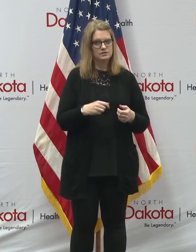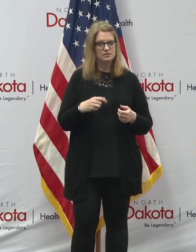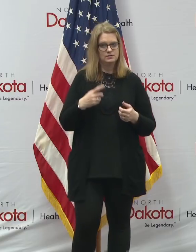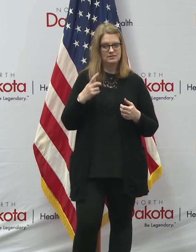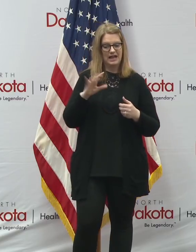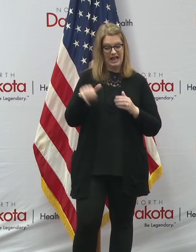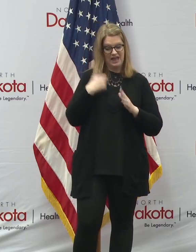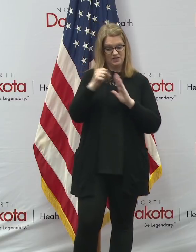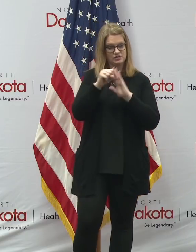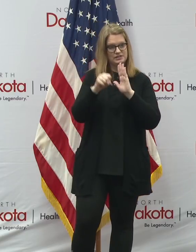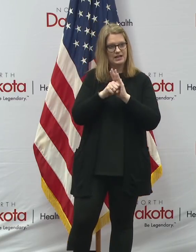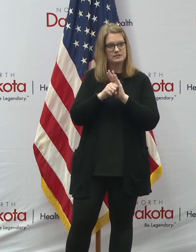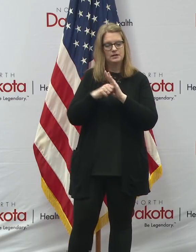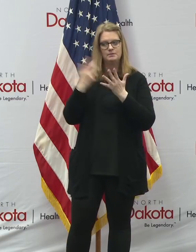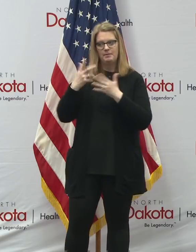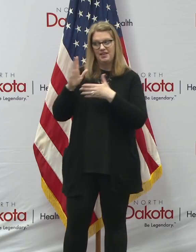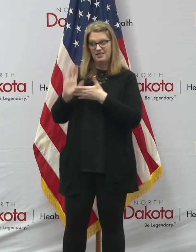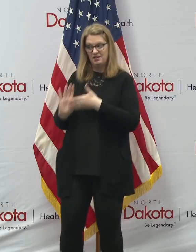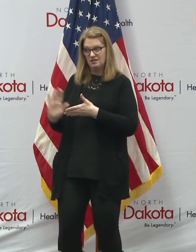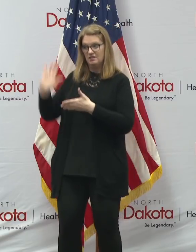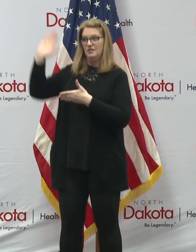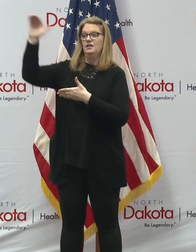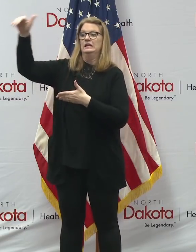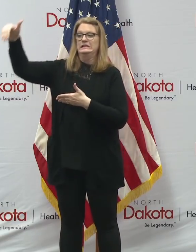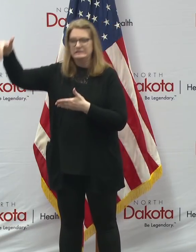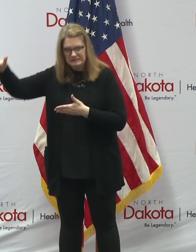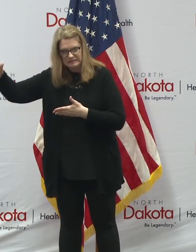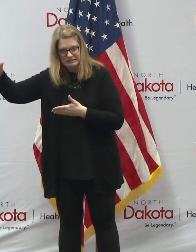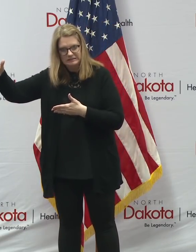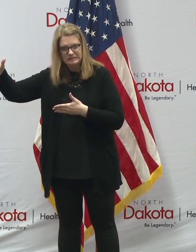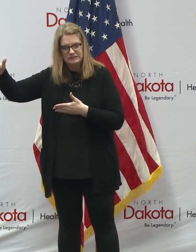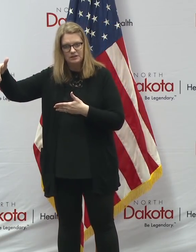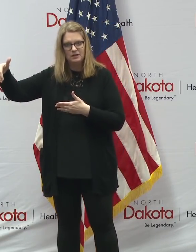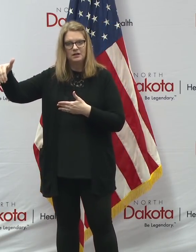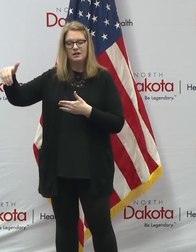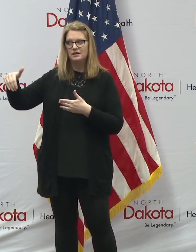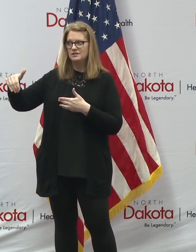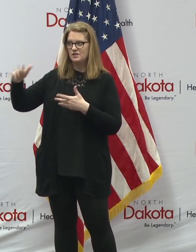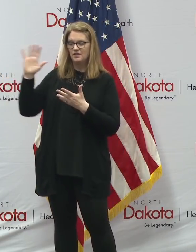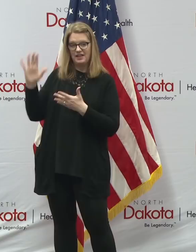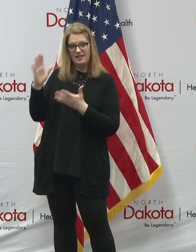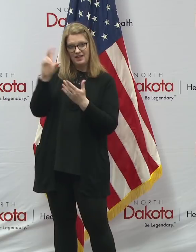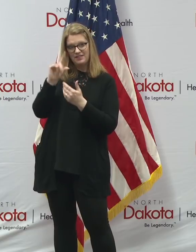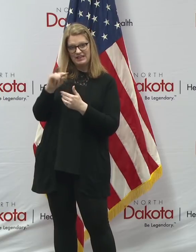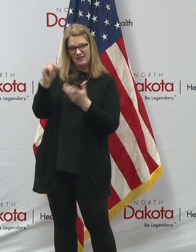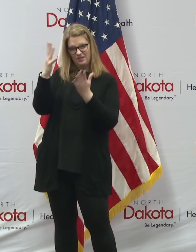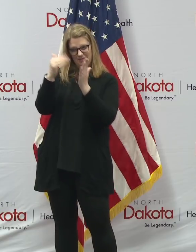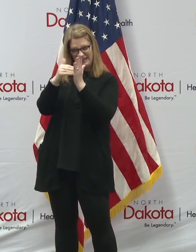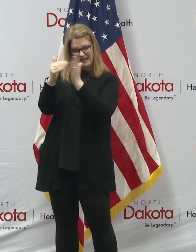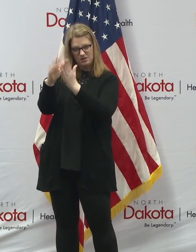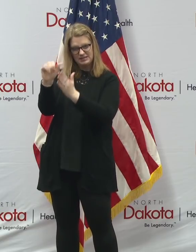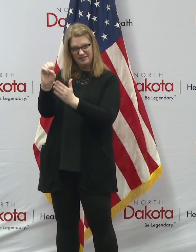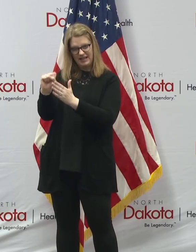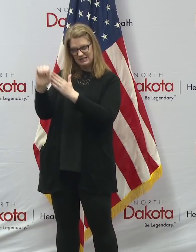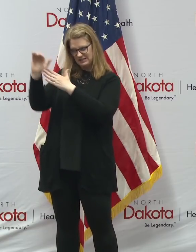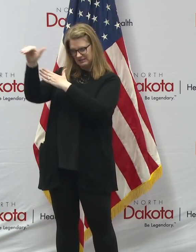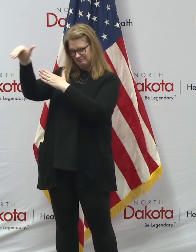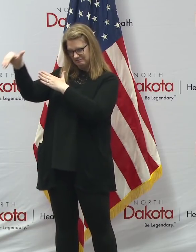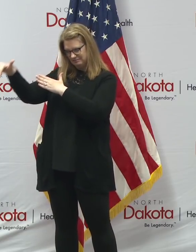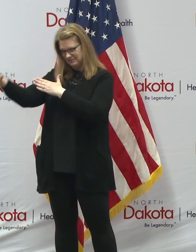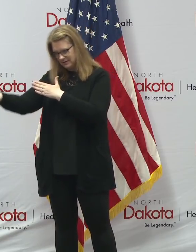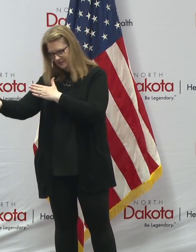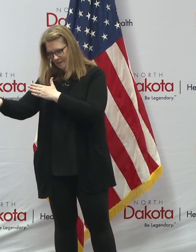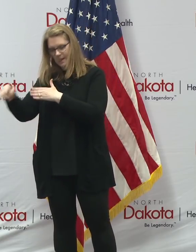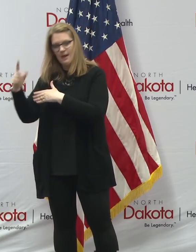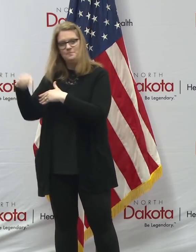you know, their peak may have already passed and clearly have passed, and they'll have the data from thousands of cases that they're on the way down. They will